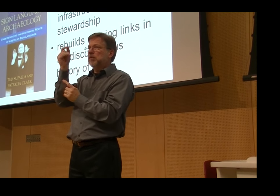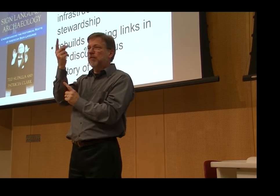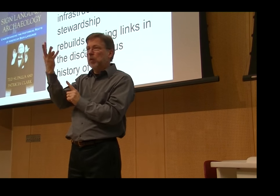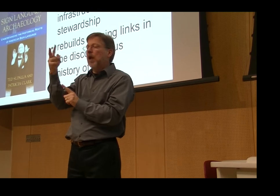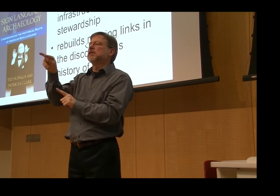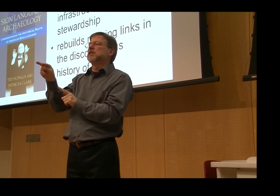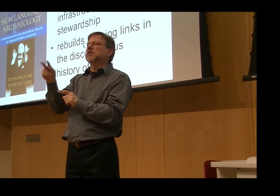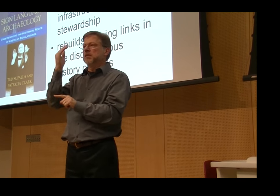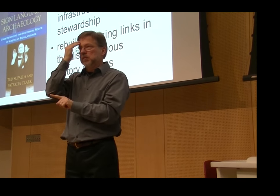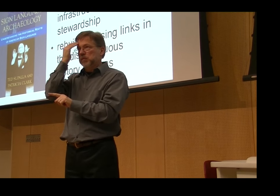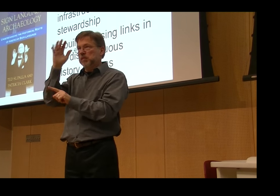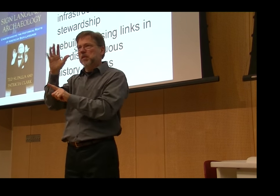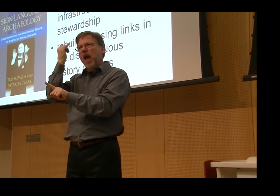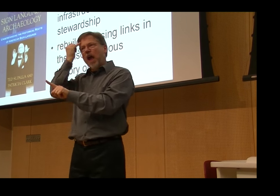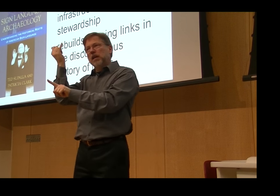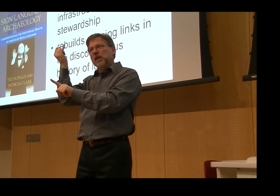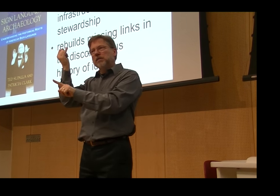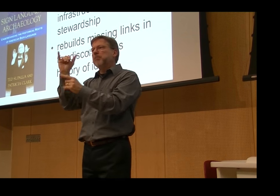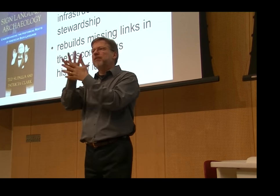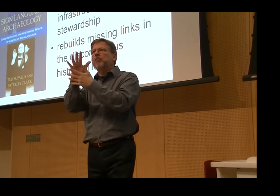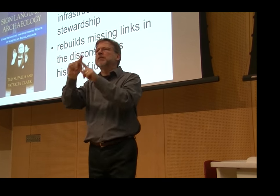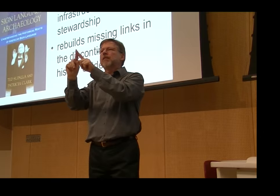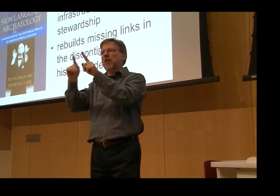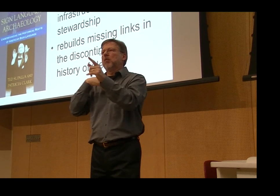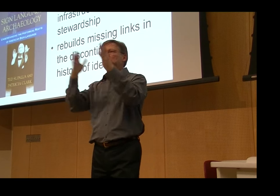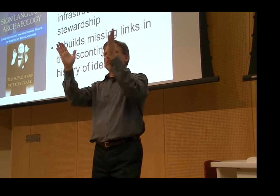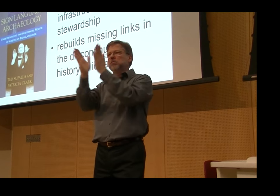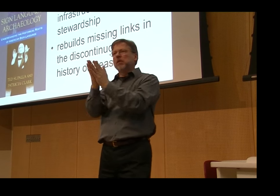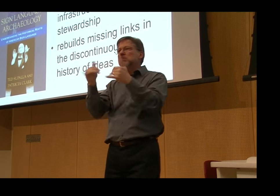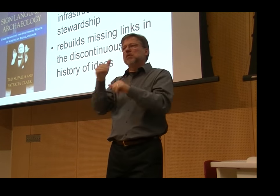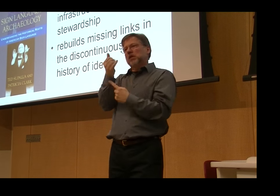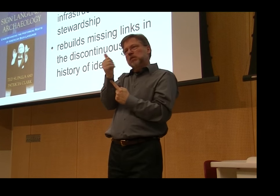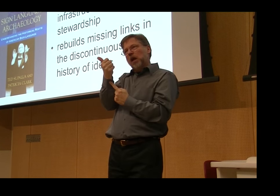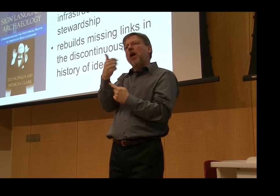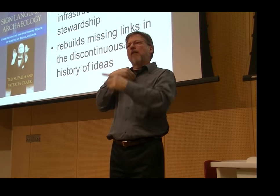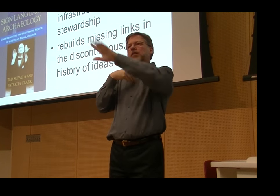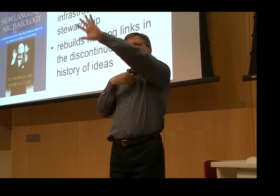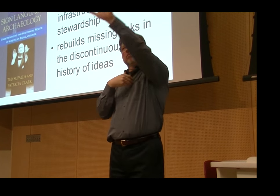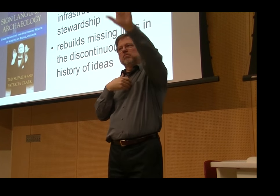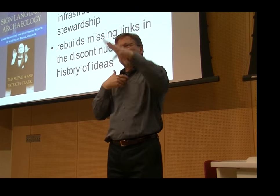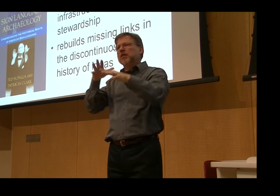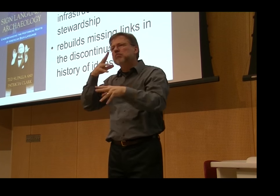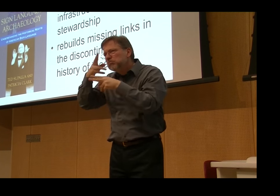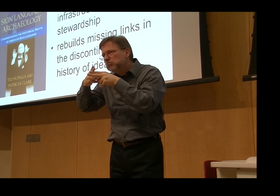Within a particular cohort, you will have variation. So, for example, with the dictionaries. There were three